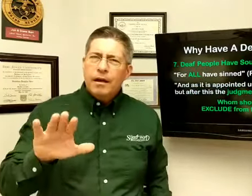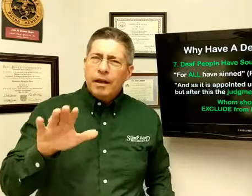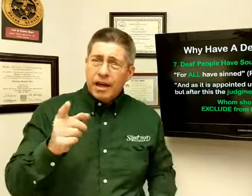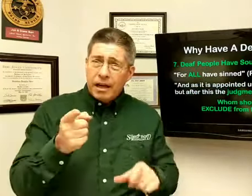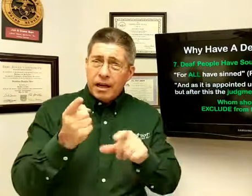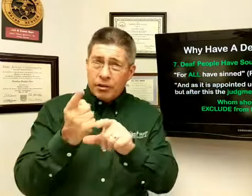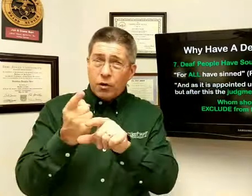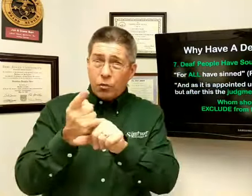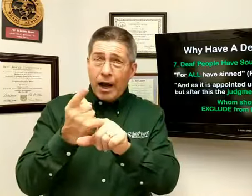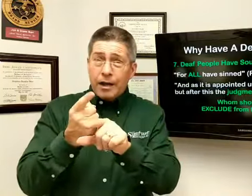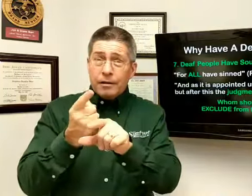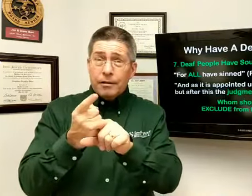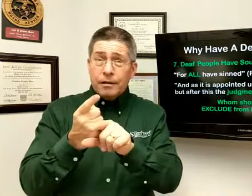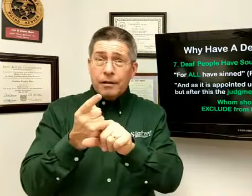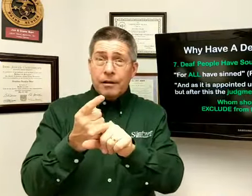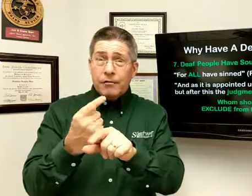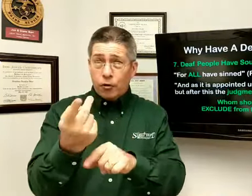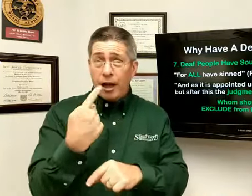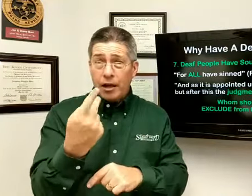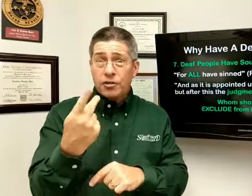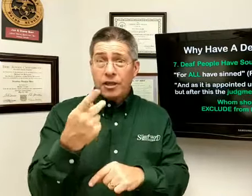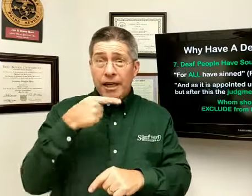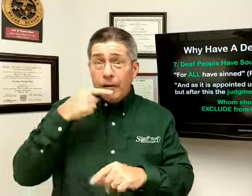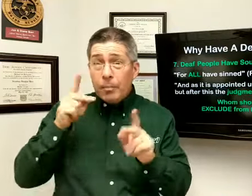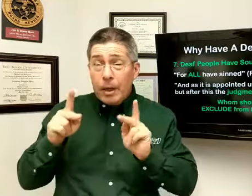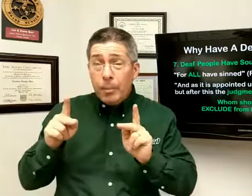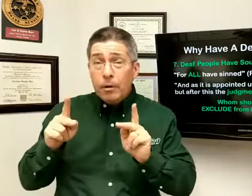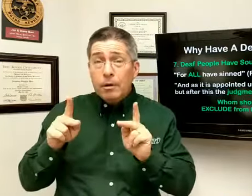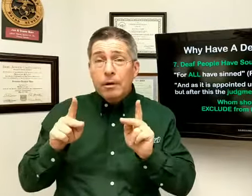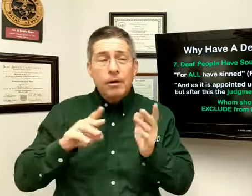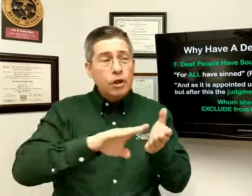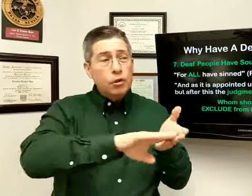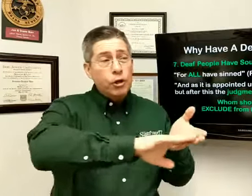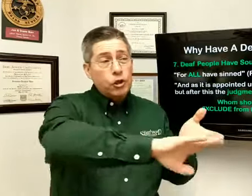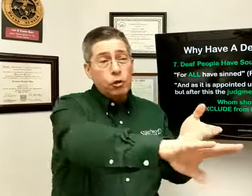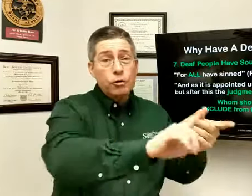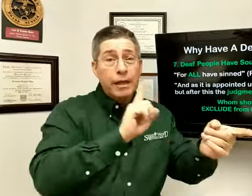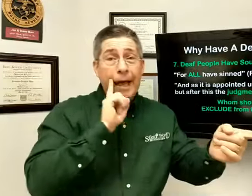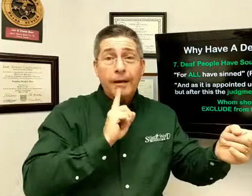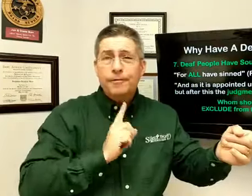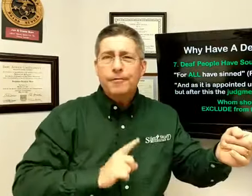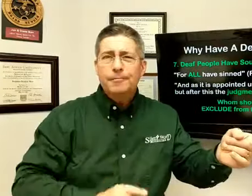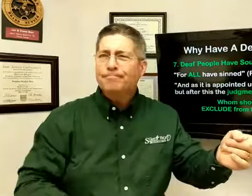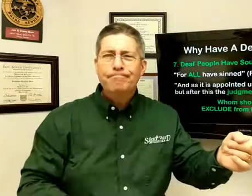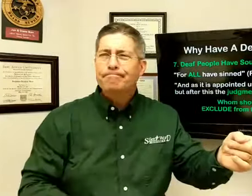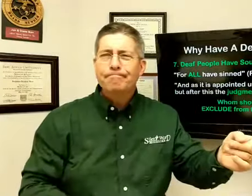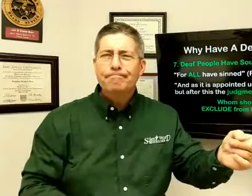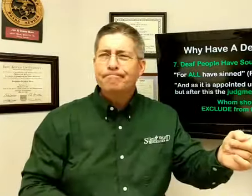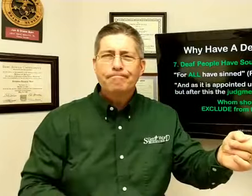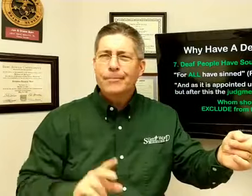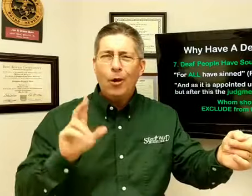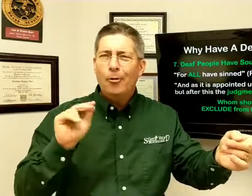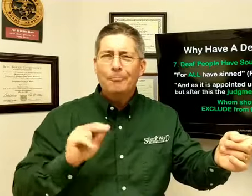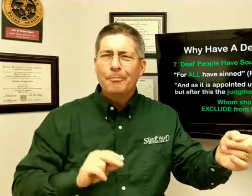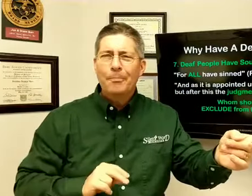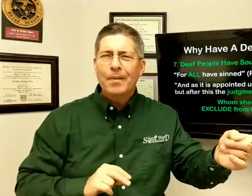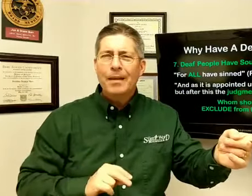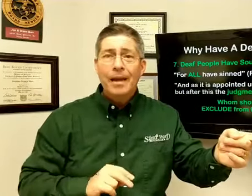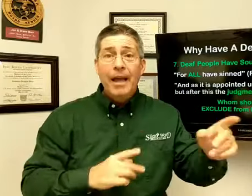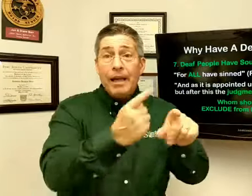Is it right for us, hearing people, to exclude the deaf? No. Is